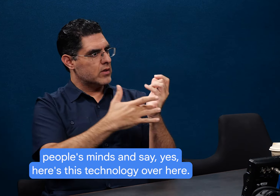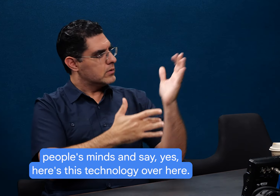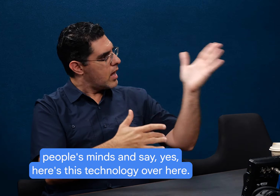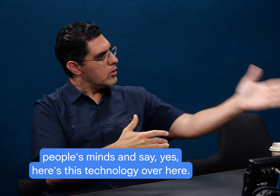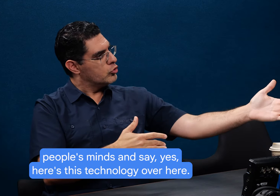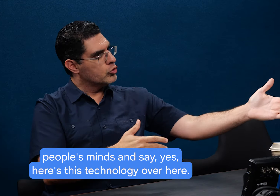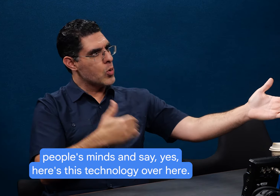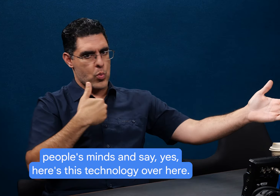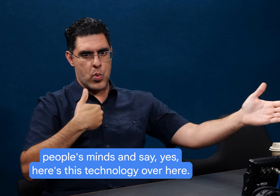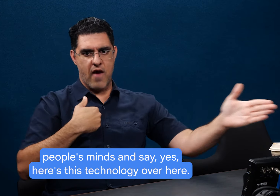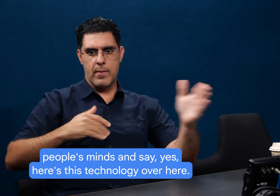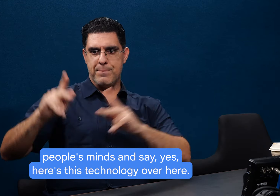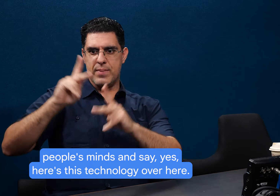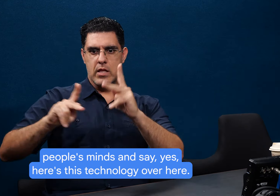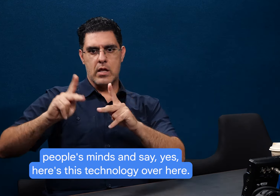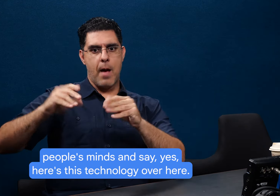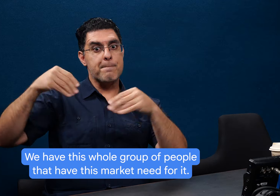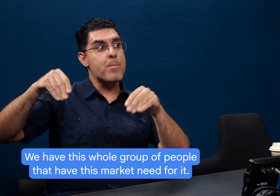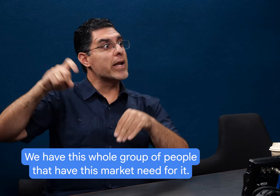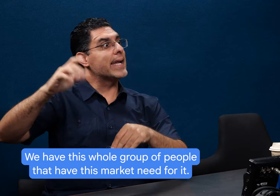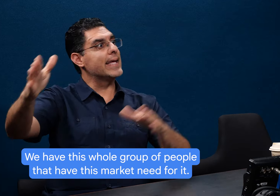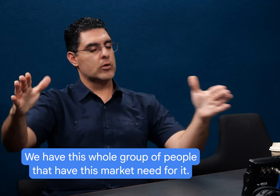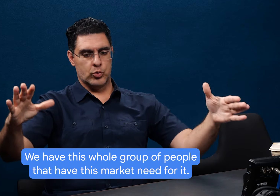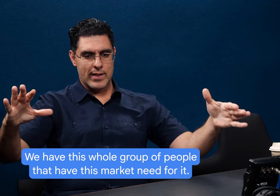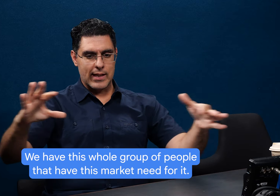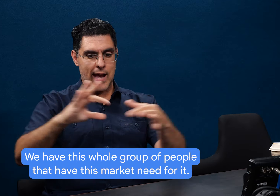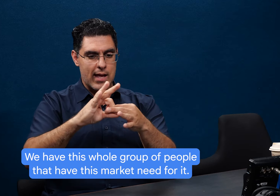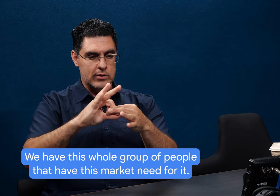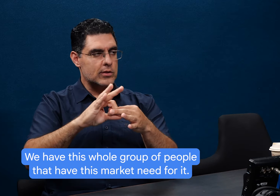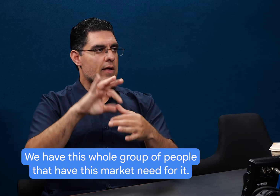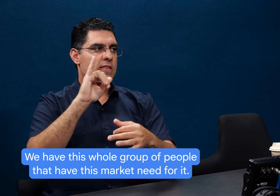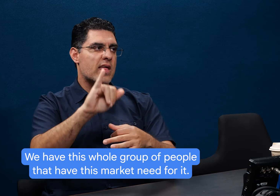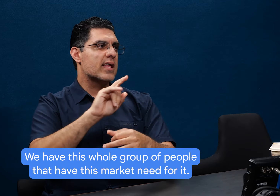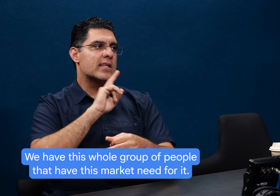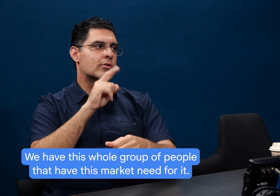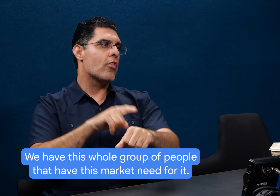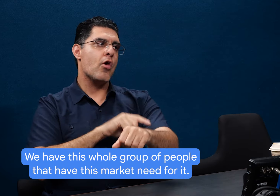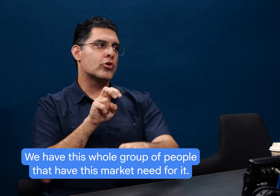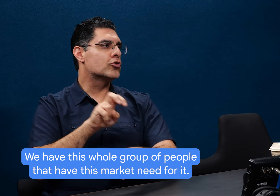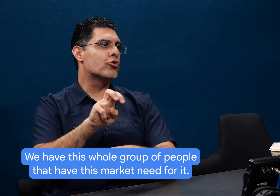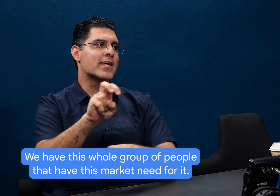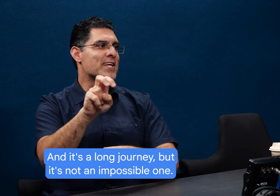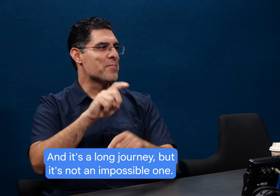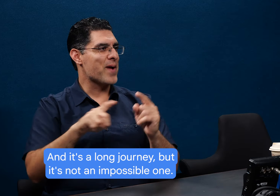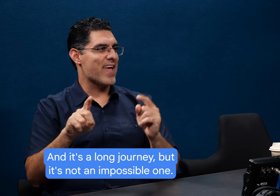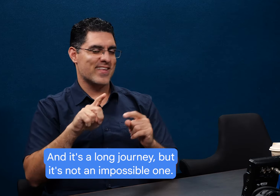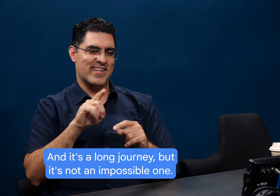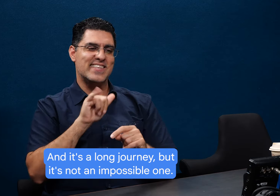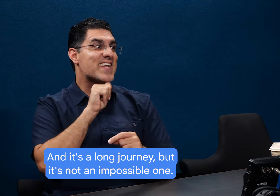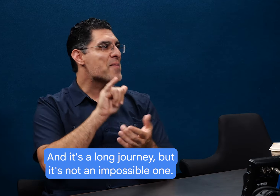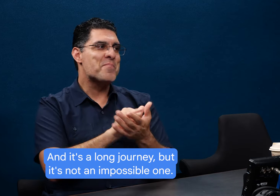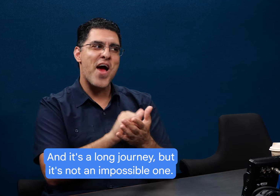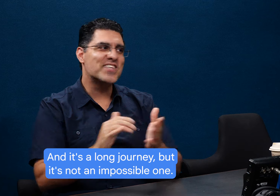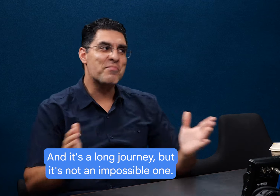blow people's minds and say, yes, here's this technology over here. We have this whole group of people that have this market need for it. Uh, and it's a